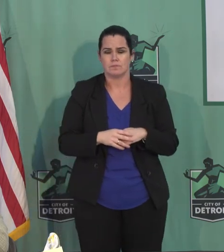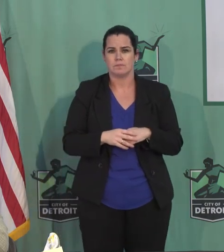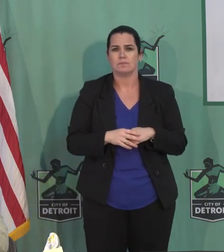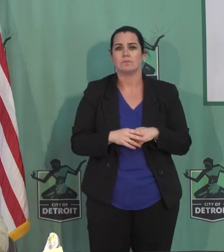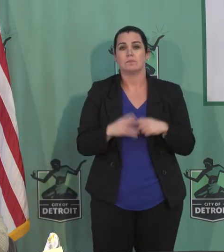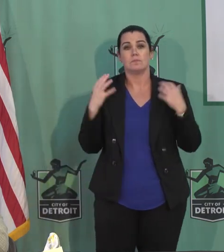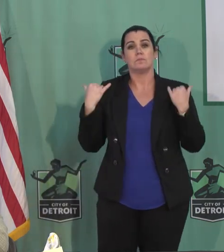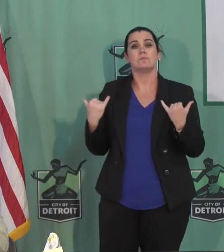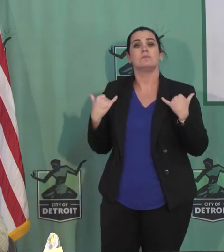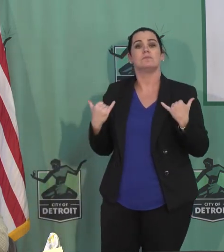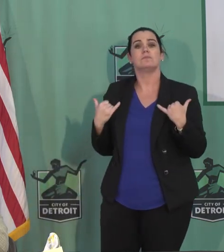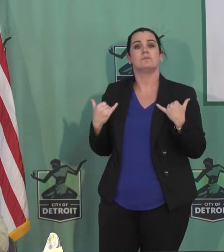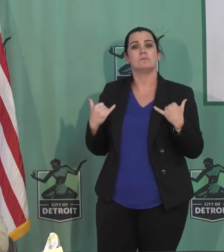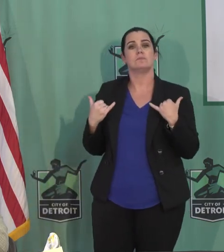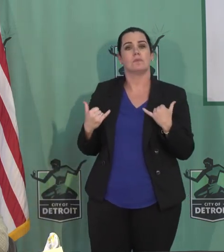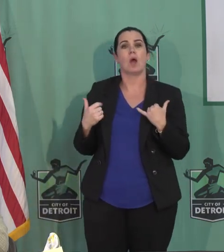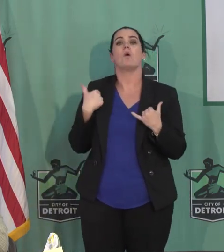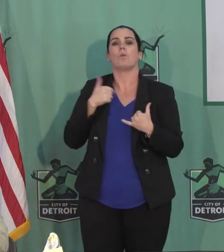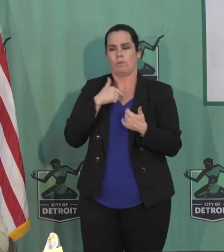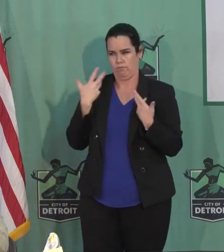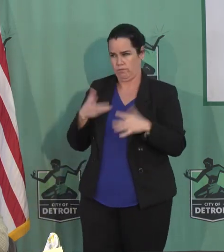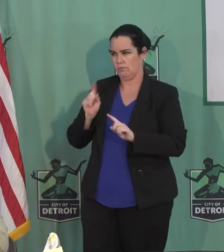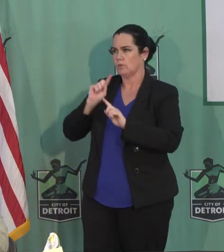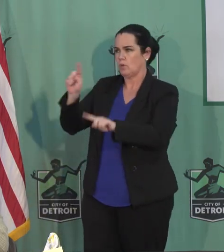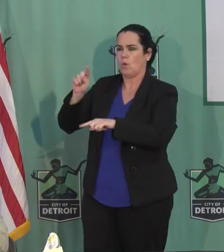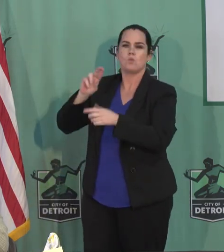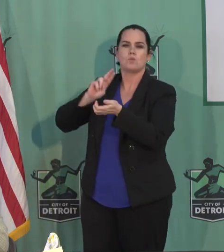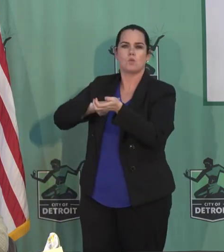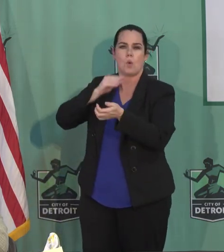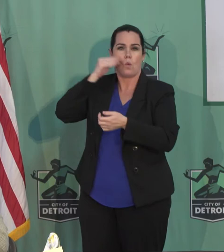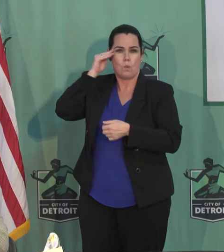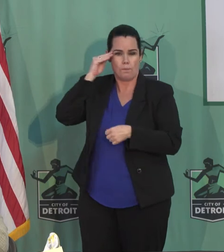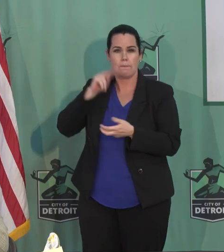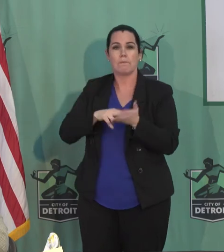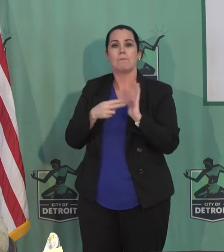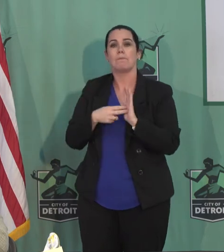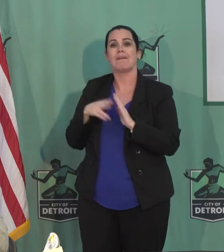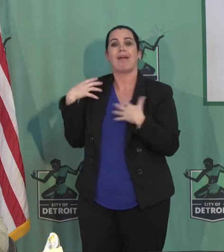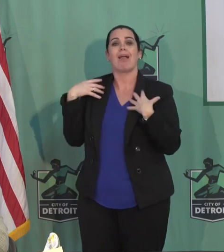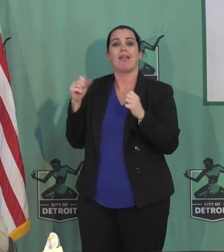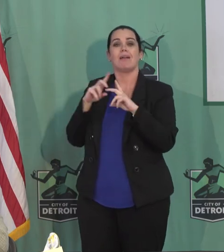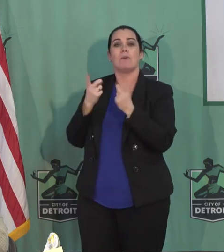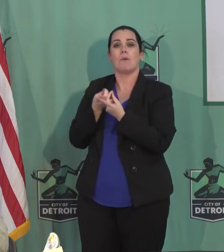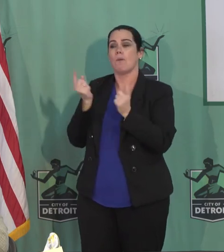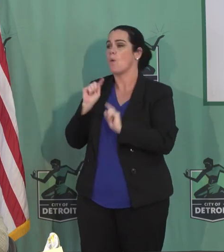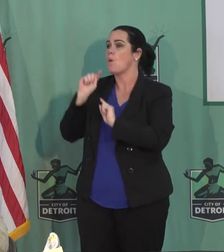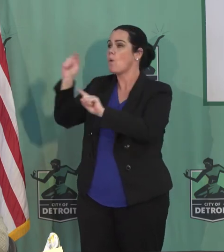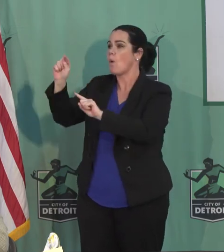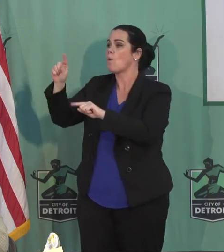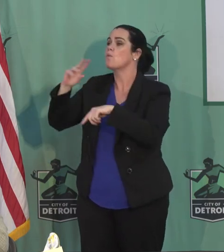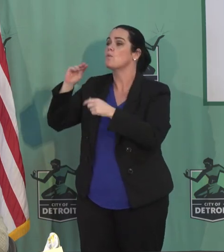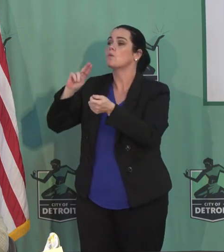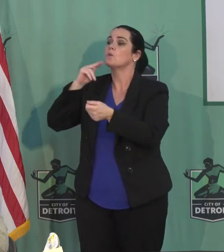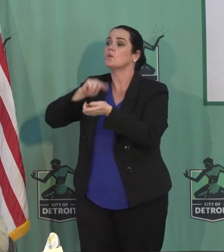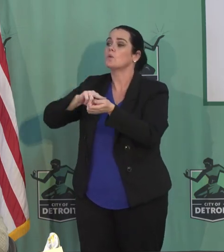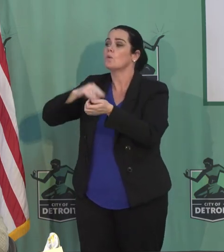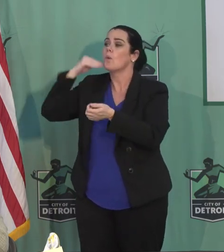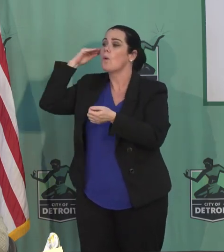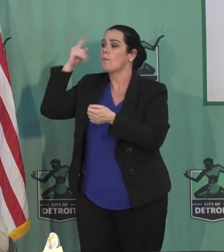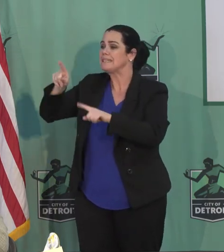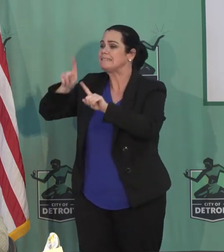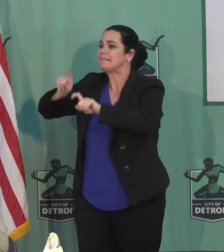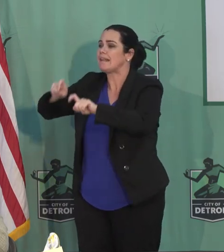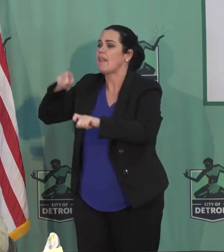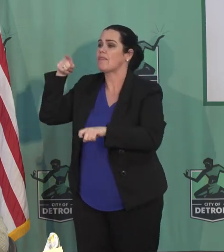are right now out at our first nursing home, so Denise Fair's crew is out testing the first one, and we're going to see how that works tonight.